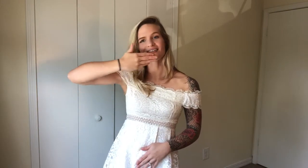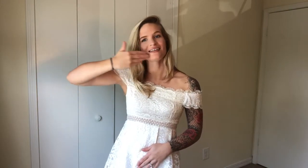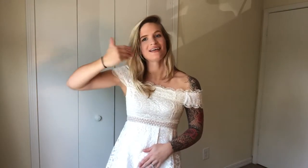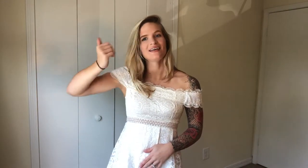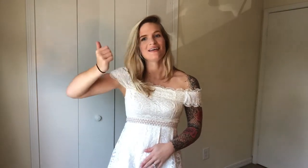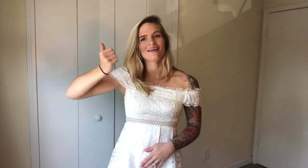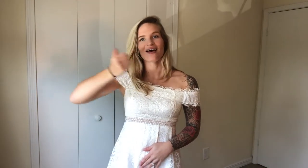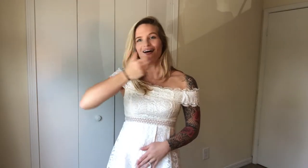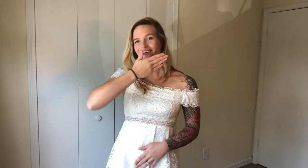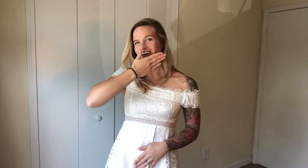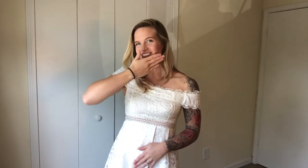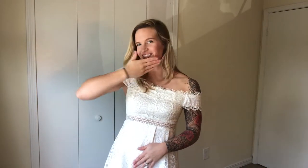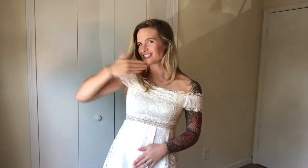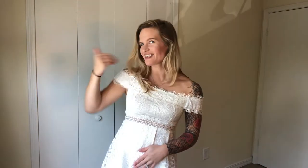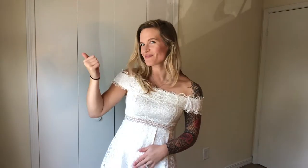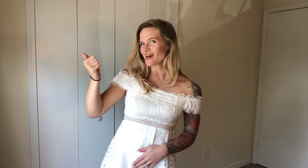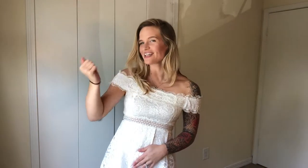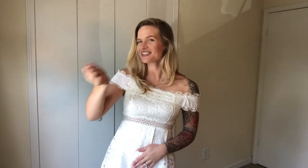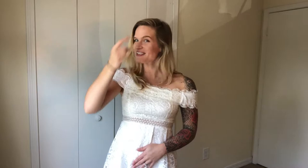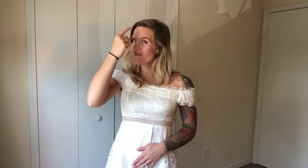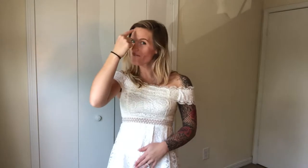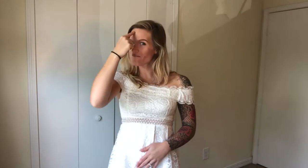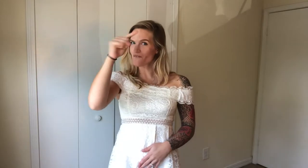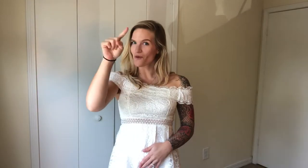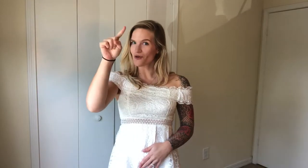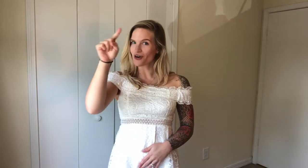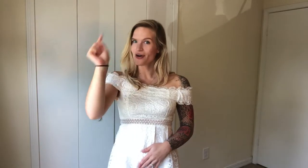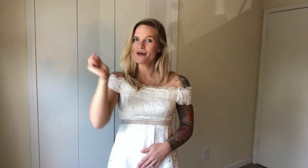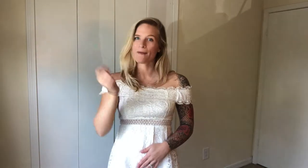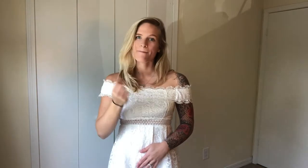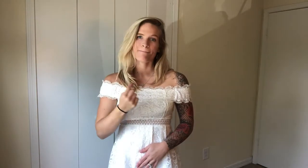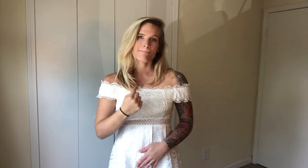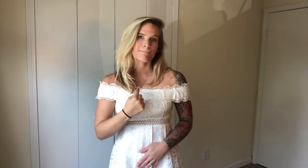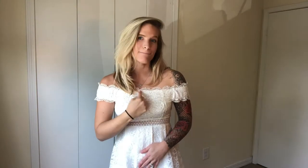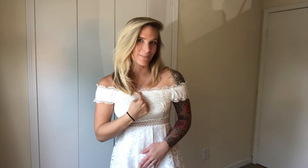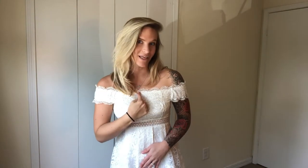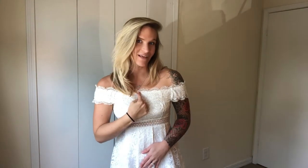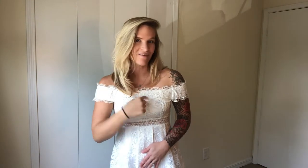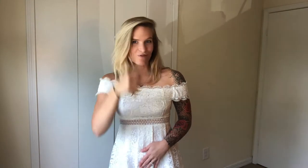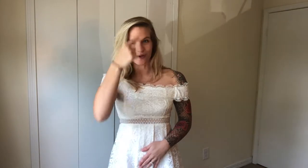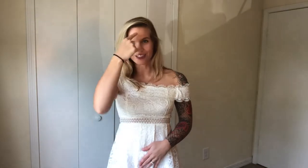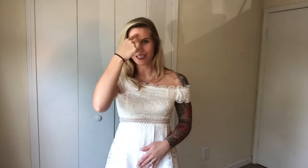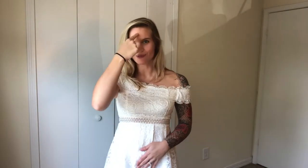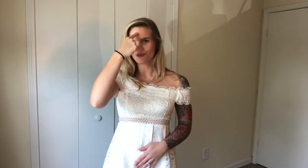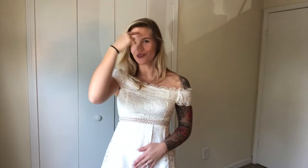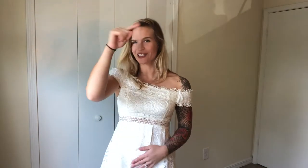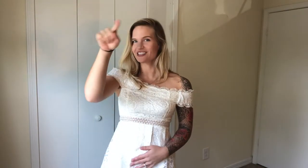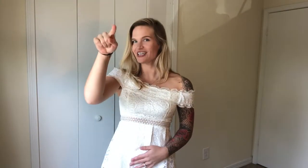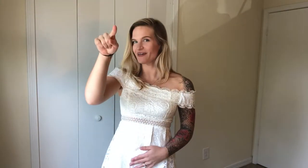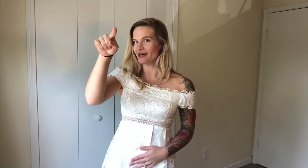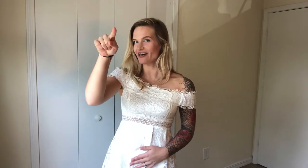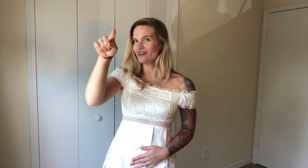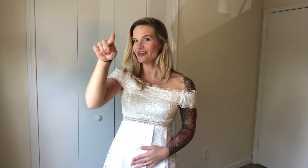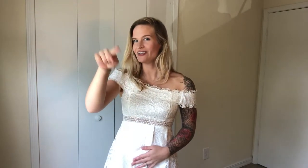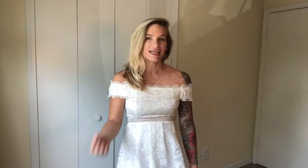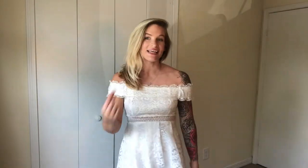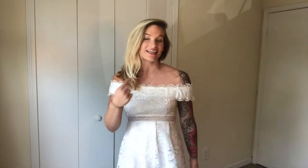across your chin, best for me, four, tap your forehead, tap out. And